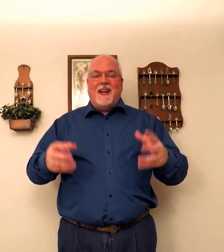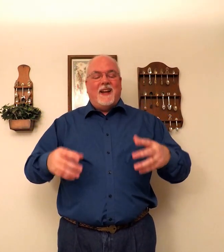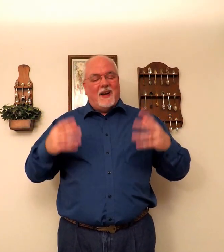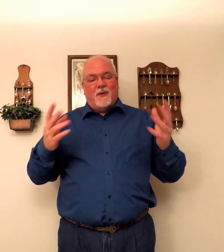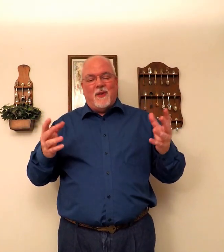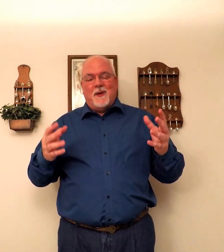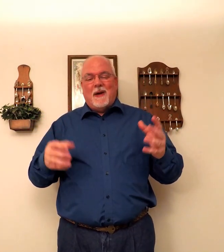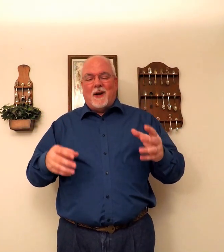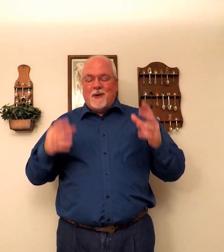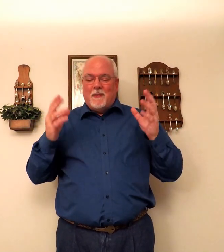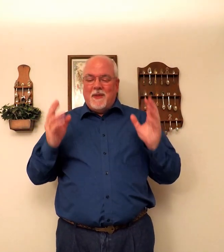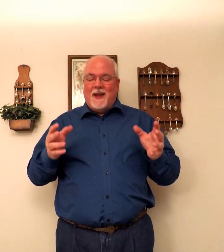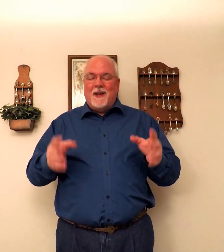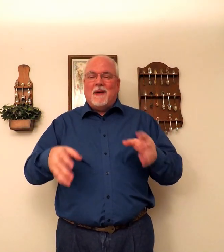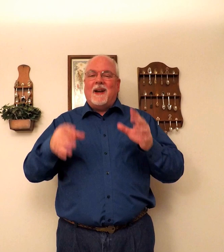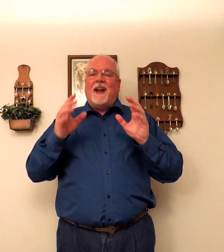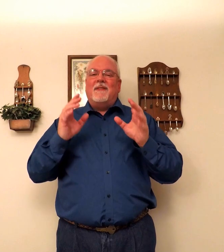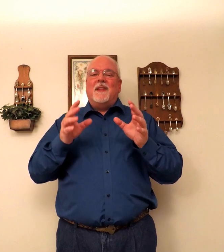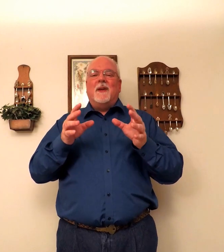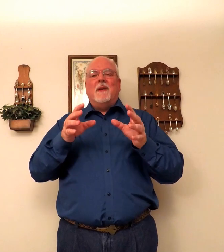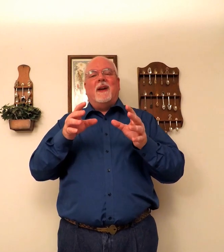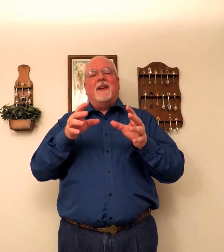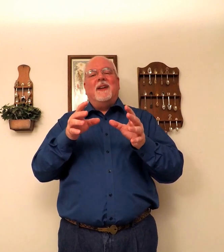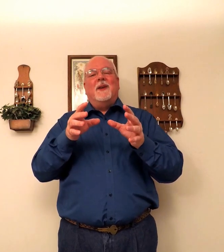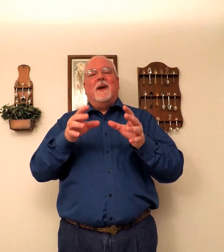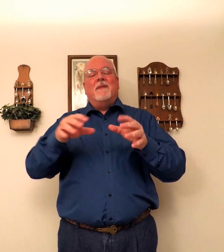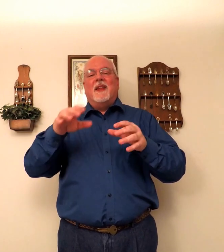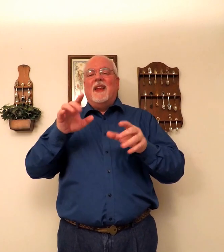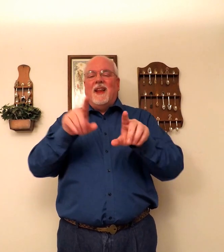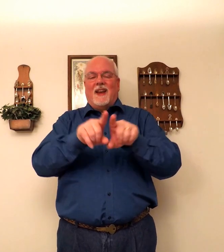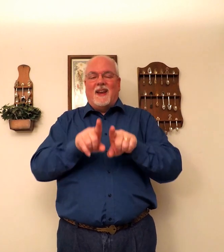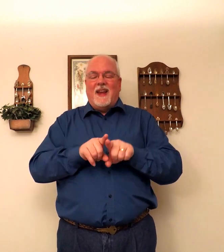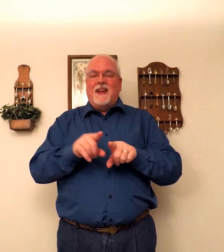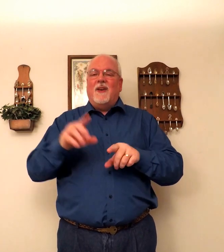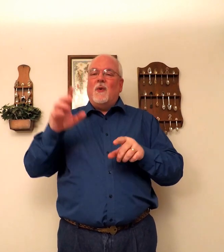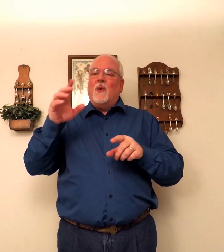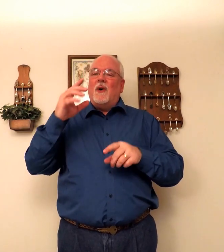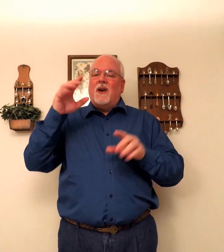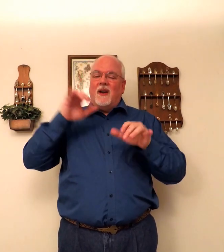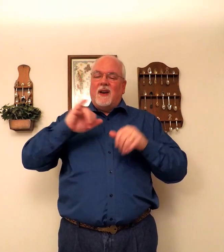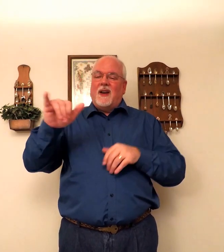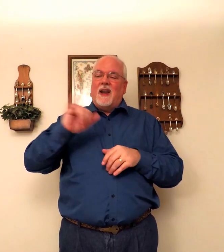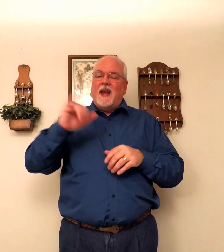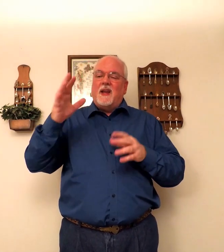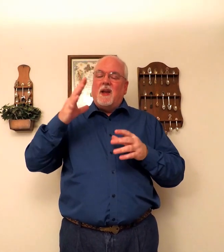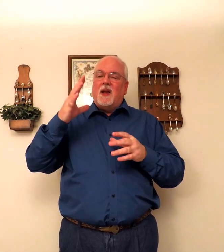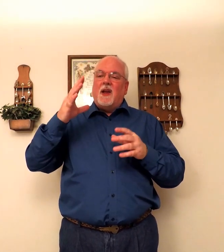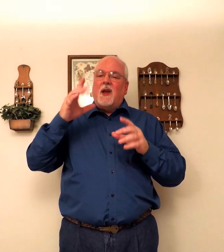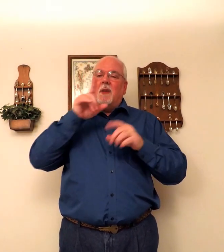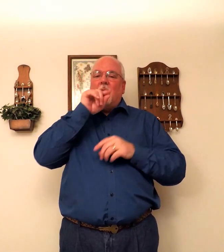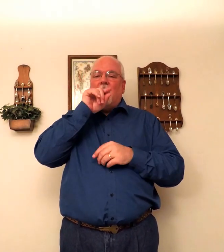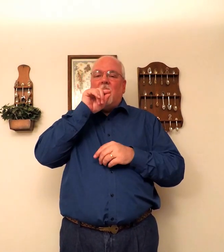it. I don't think about it. What I'm thinking about it. I have to think about it. Anyway. Like. Or. Like. A bird.